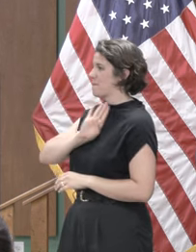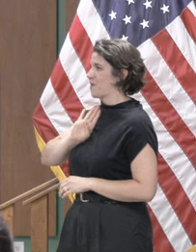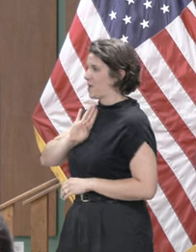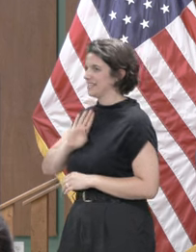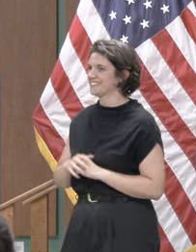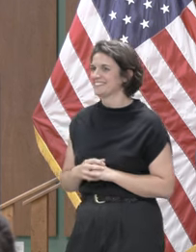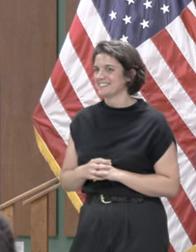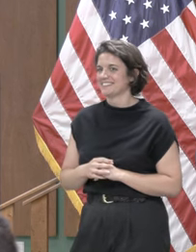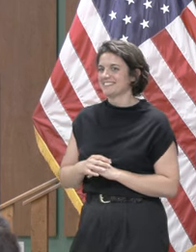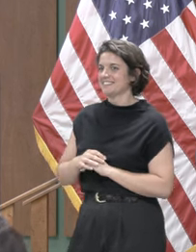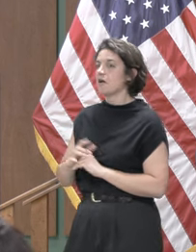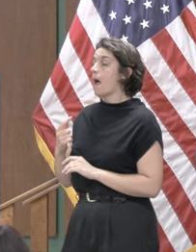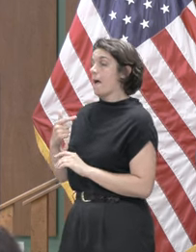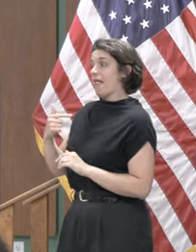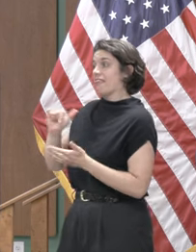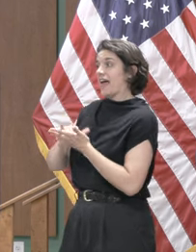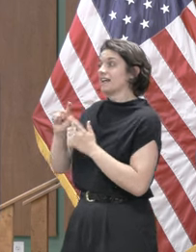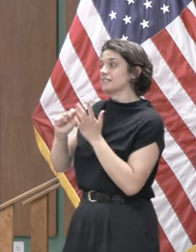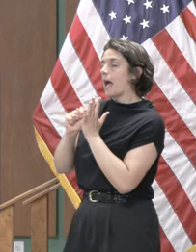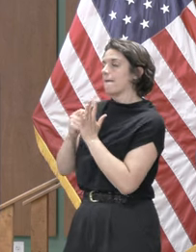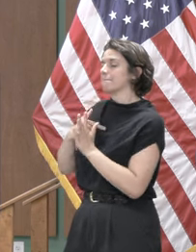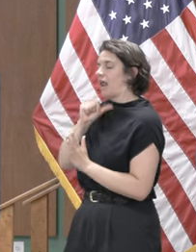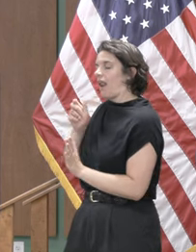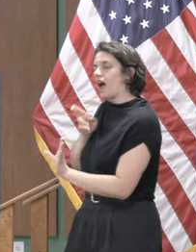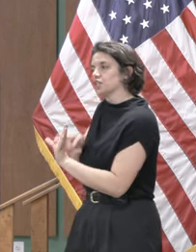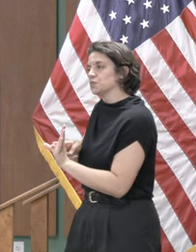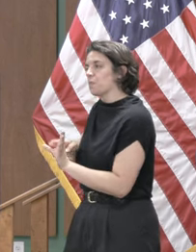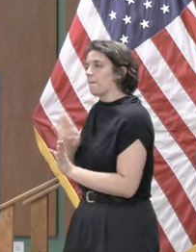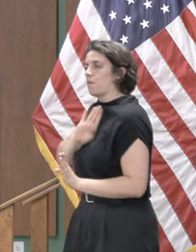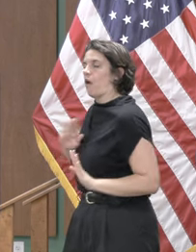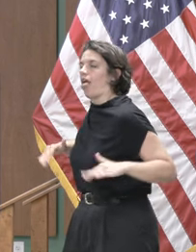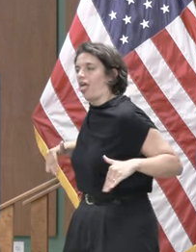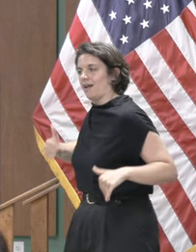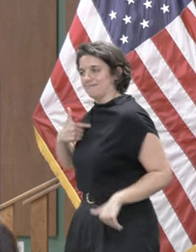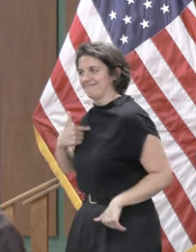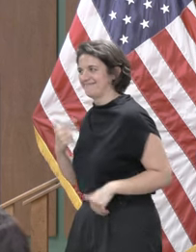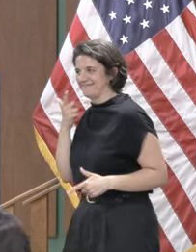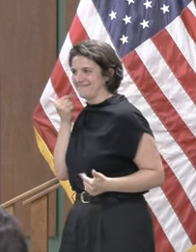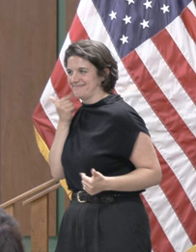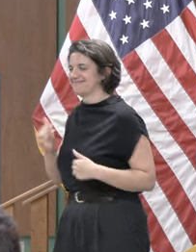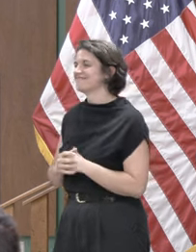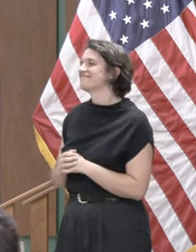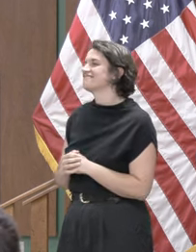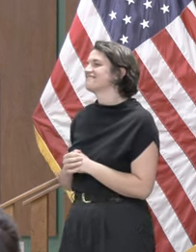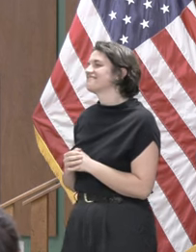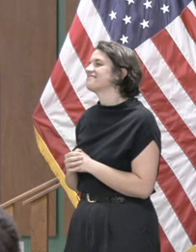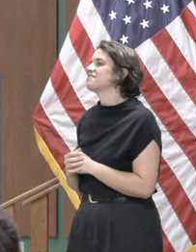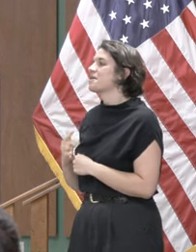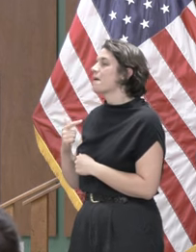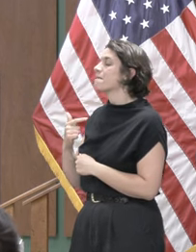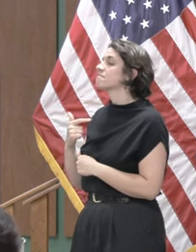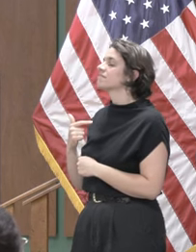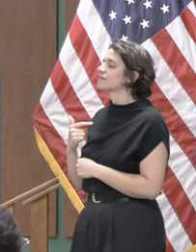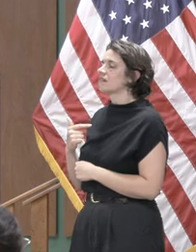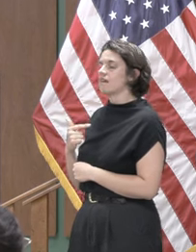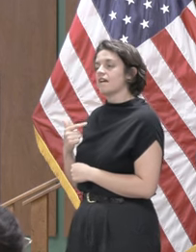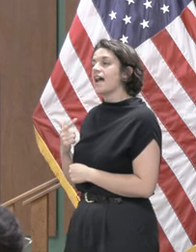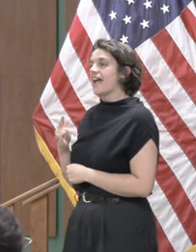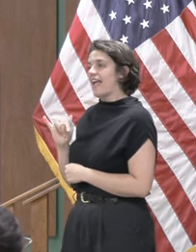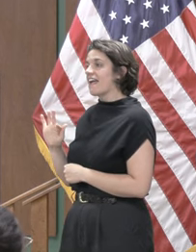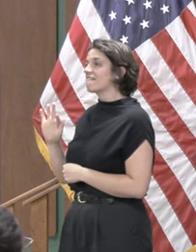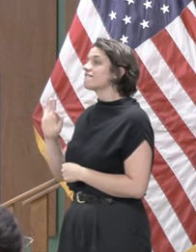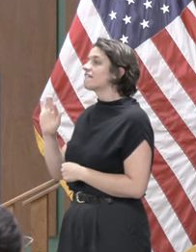time the um i am confident that if she were here today